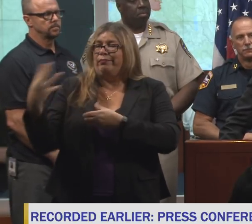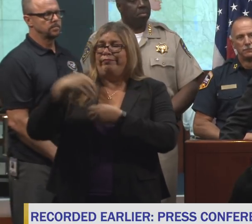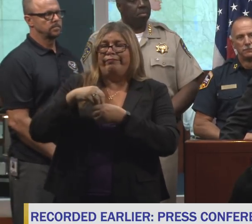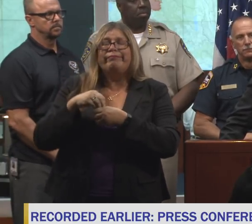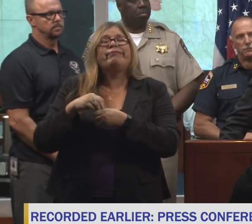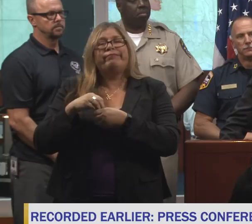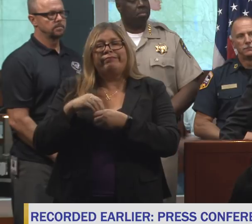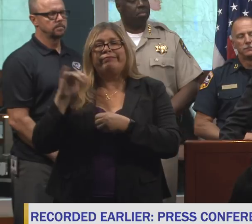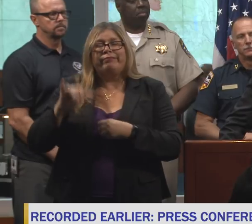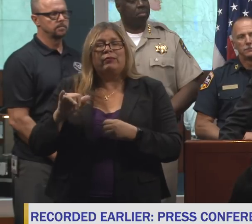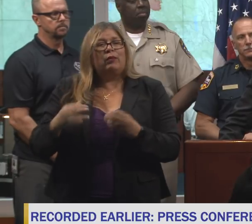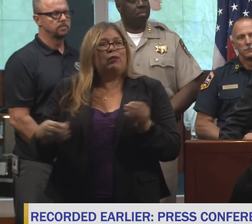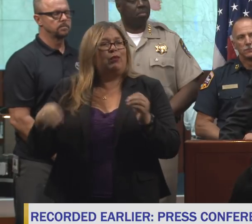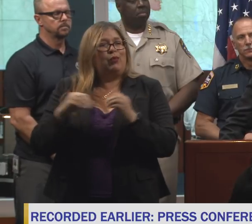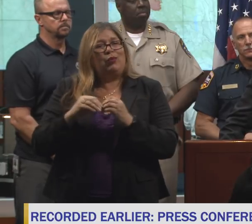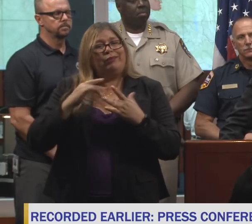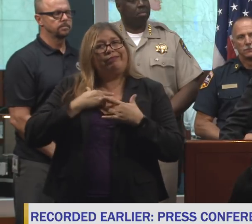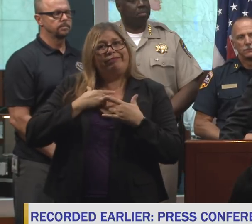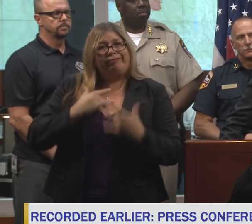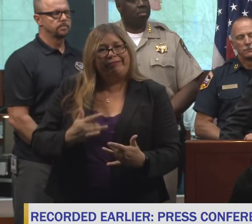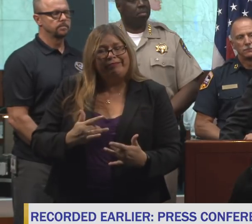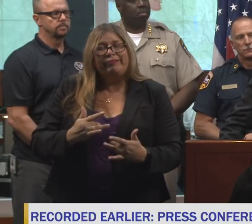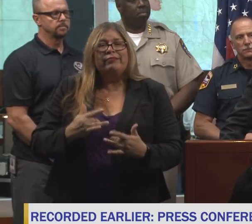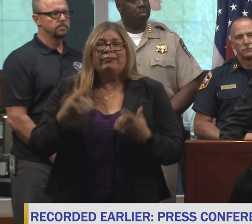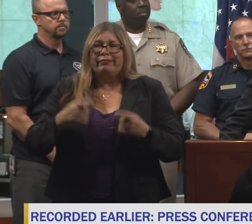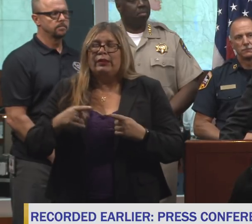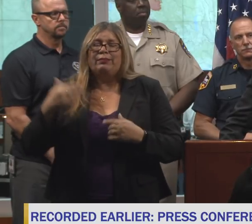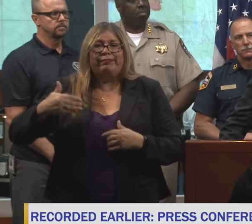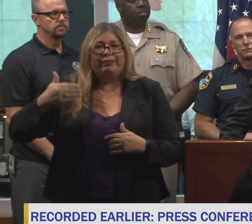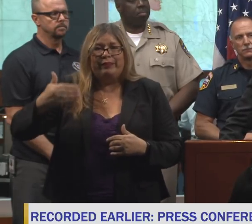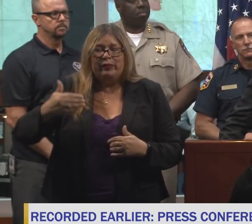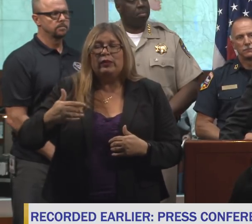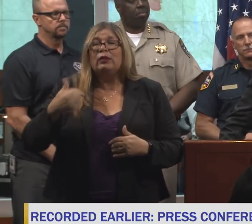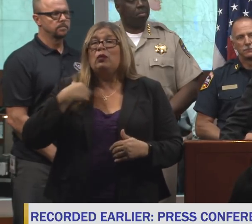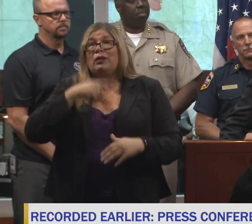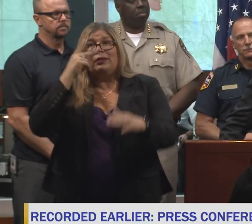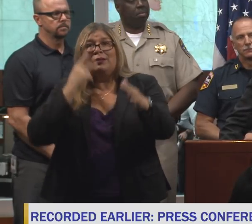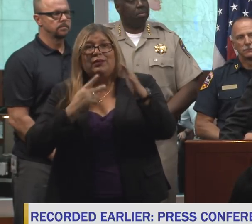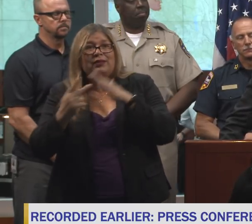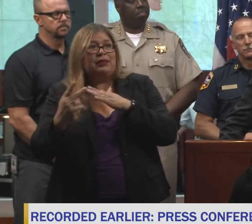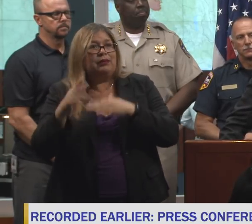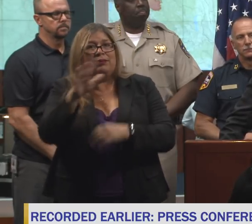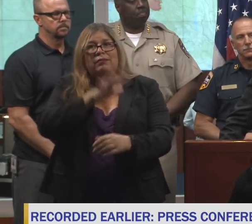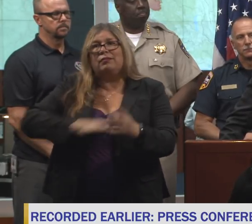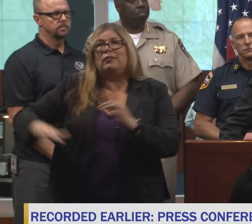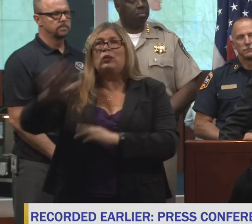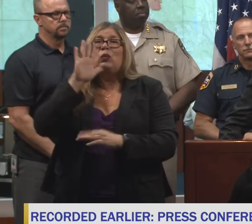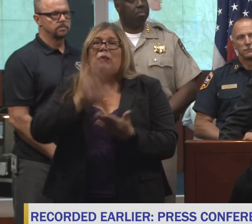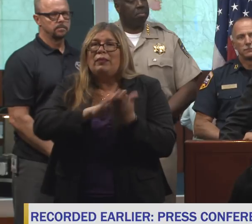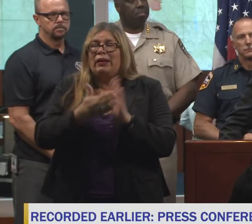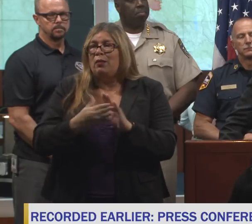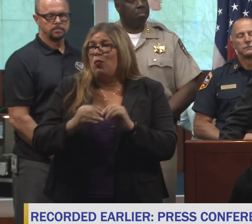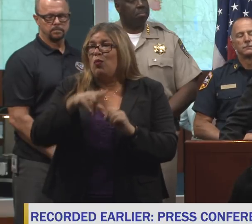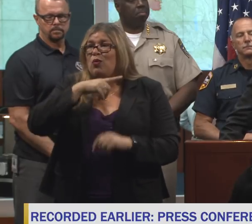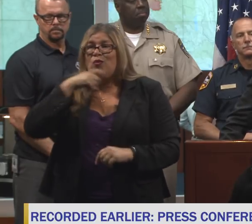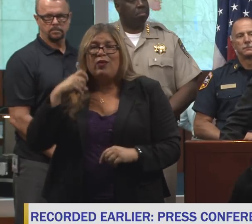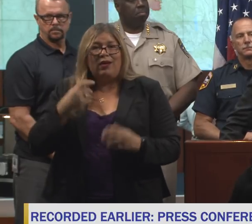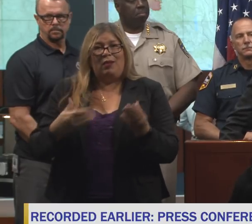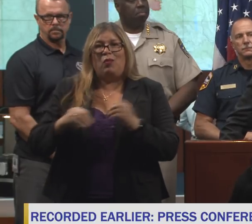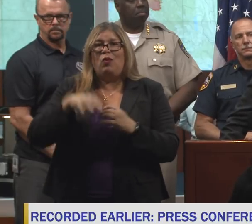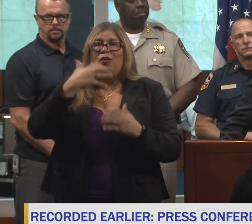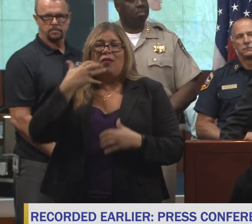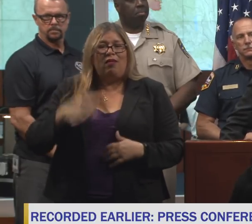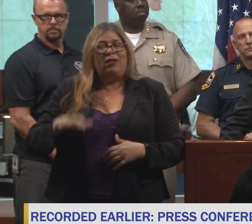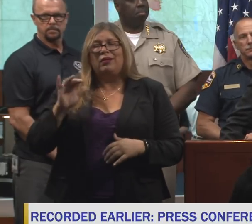ordinary experience. The predictions that things would get drier and hotter are occurring, and that will